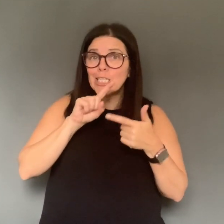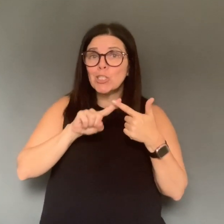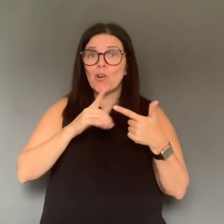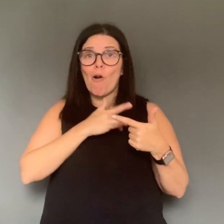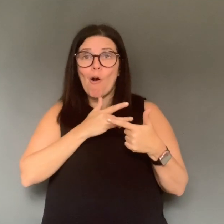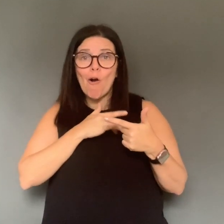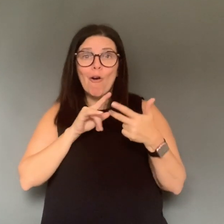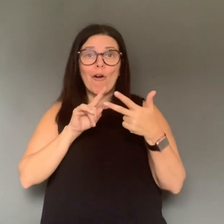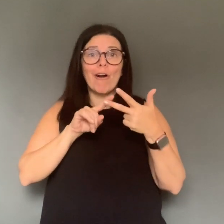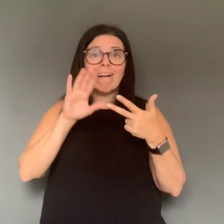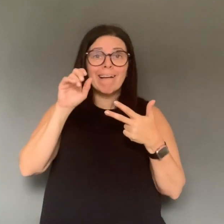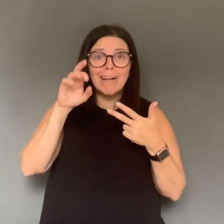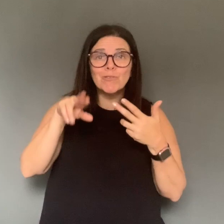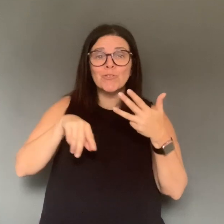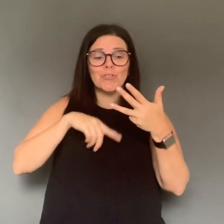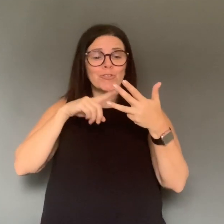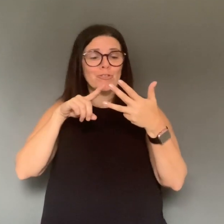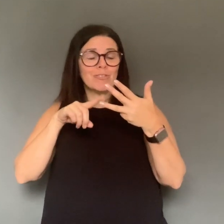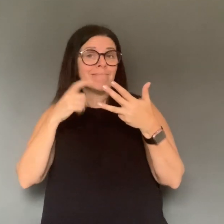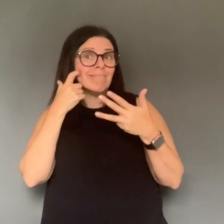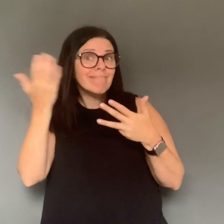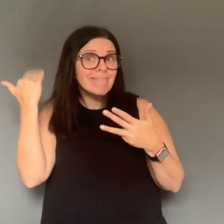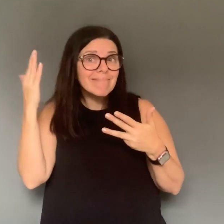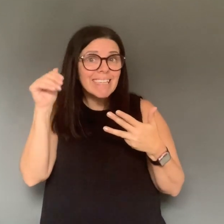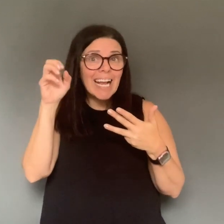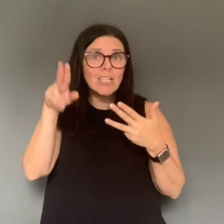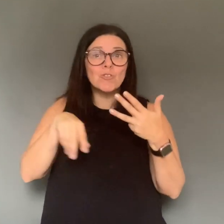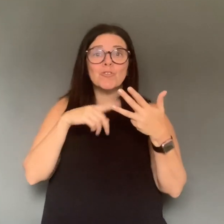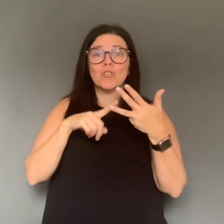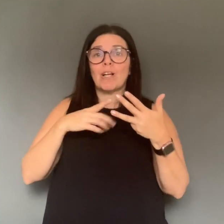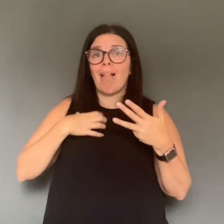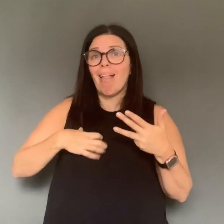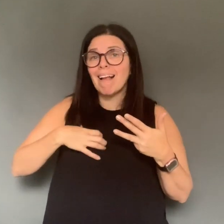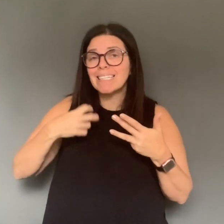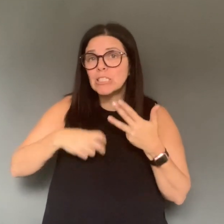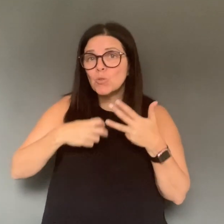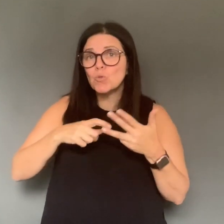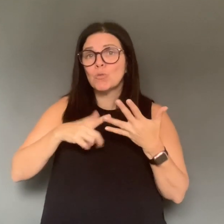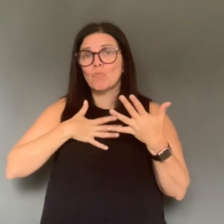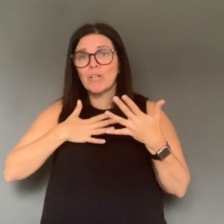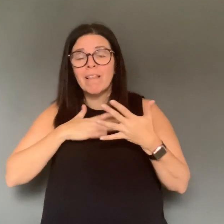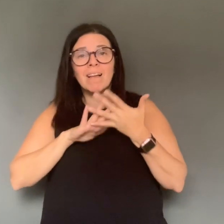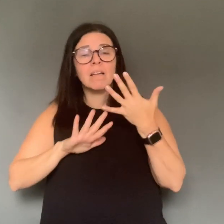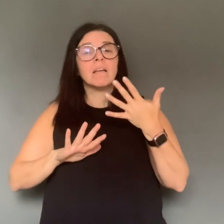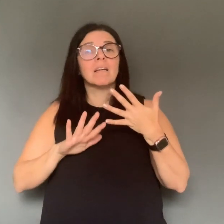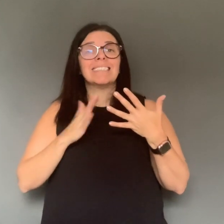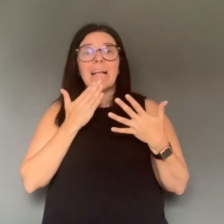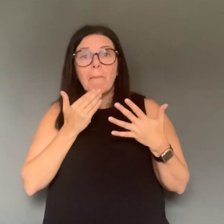um, immunocompromised for any reason, either by, by their age or any medical condition, they should just not go outside,